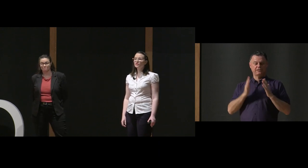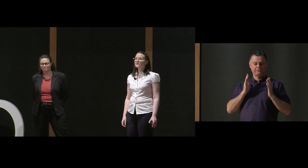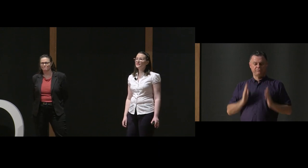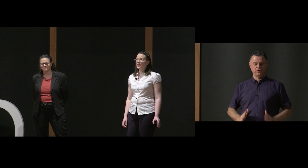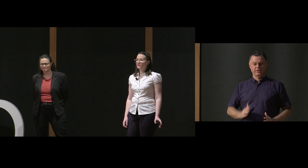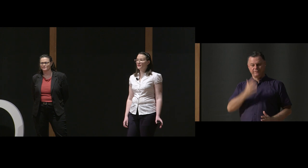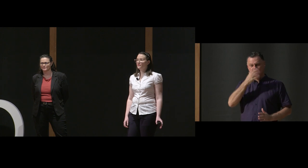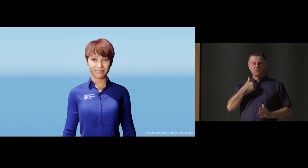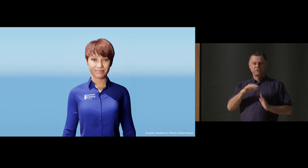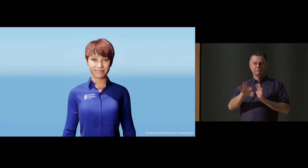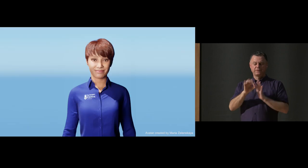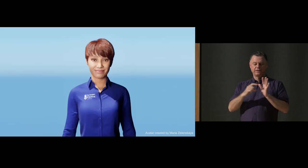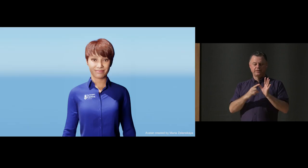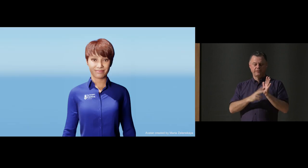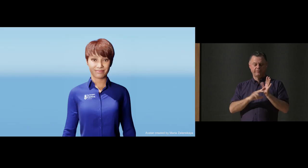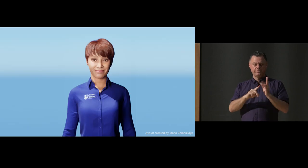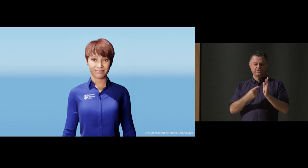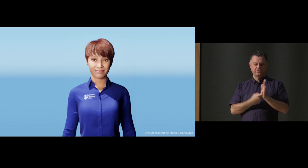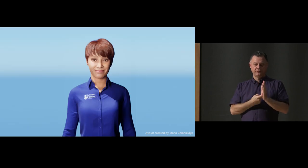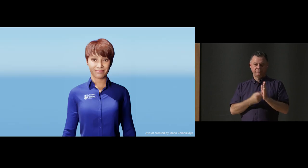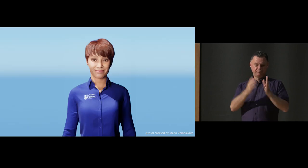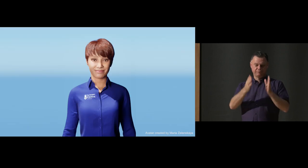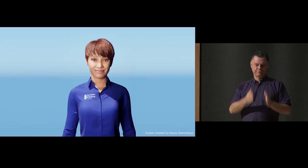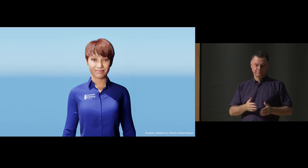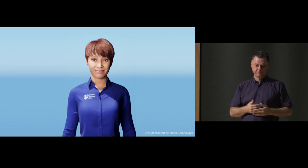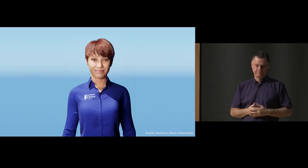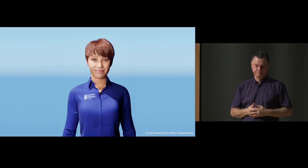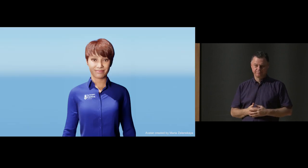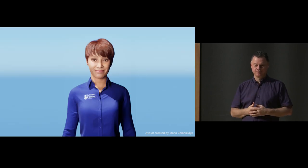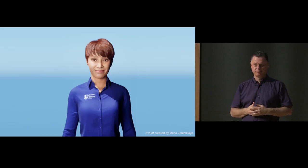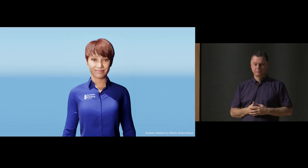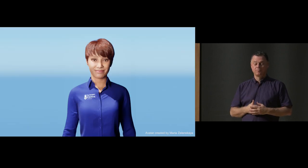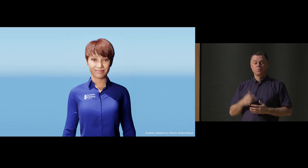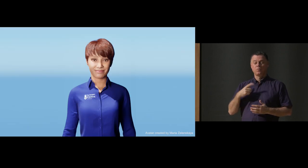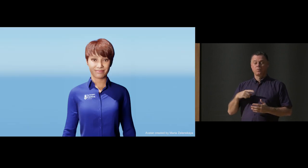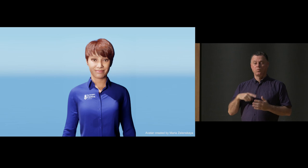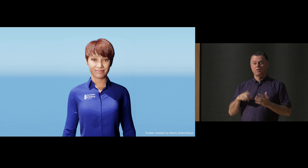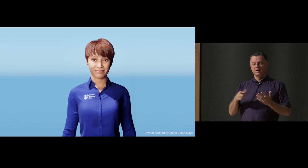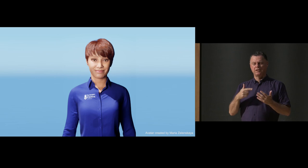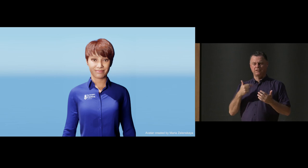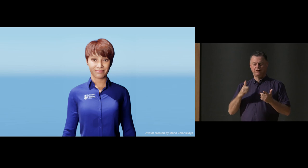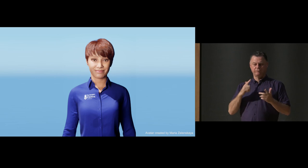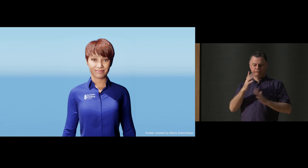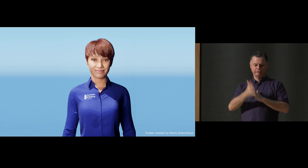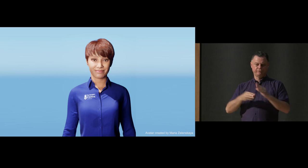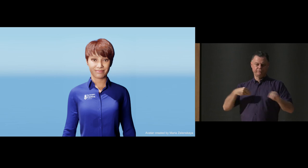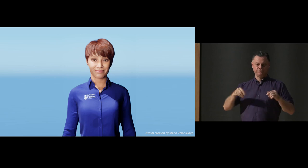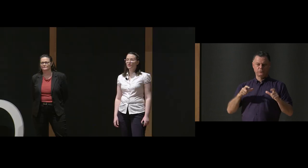We've chosen an avatar for our device's body. This is because it gives us a lot of flexibility and control.